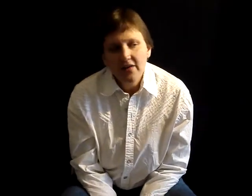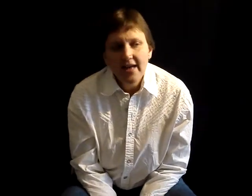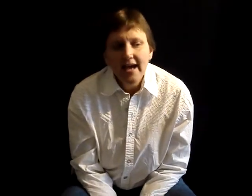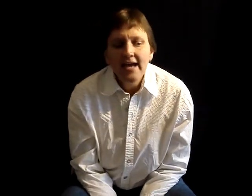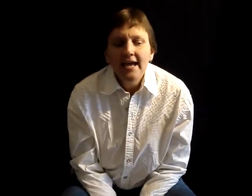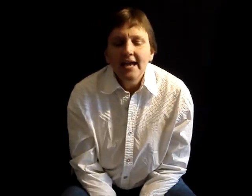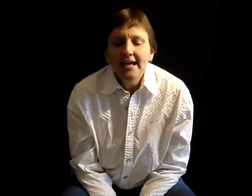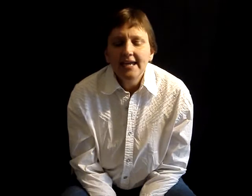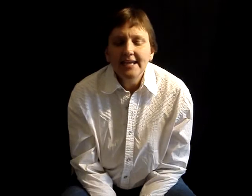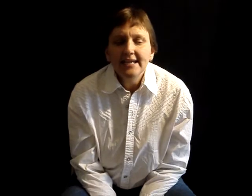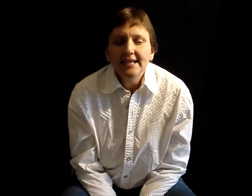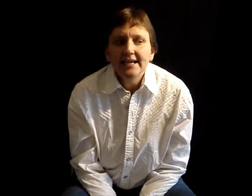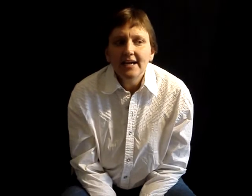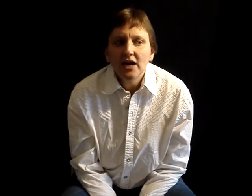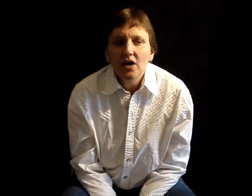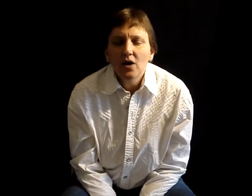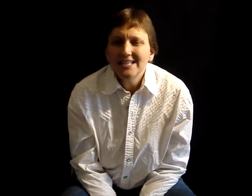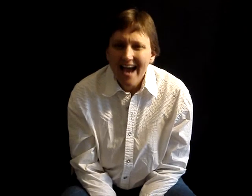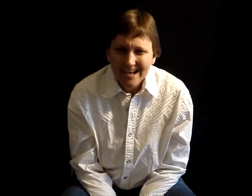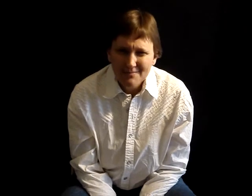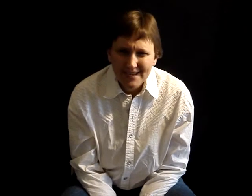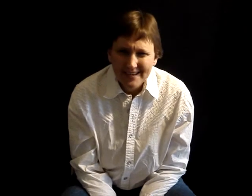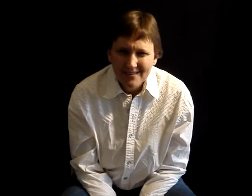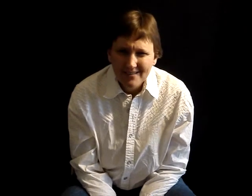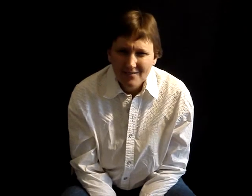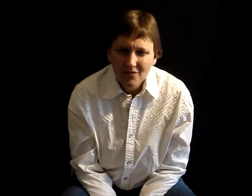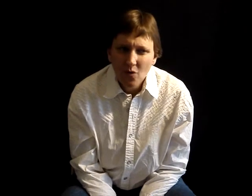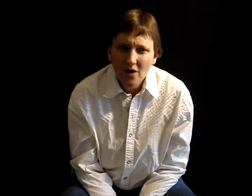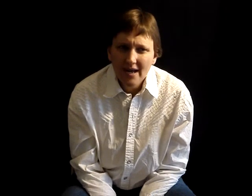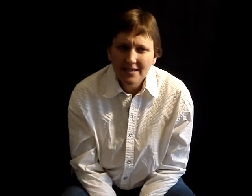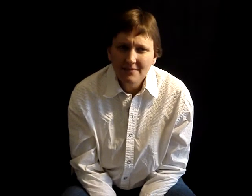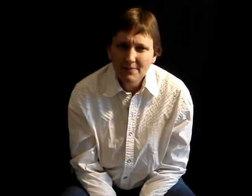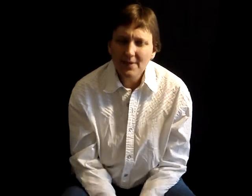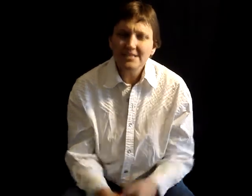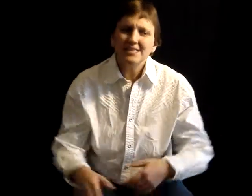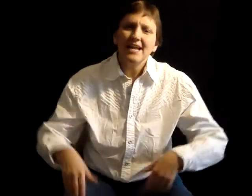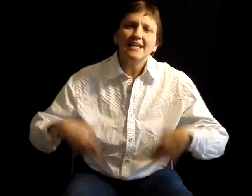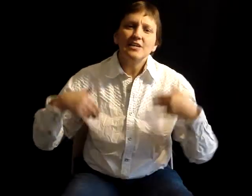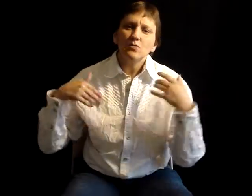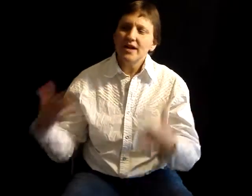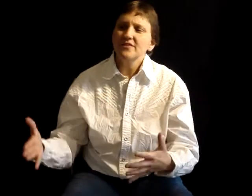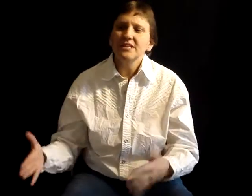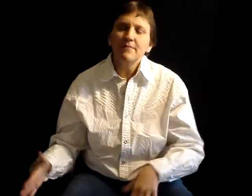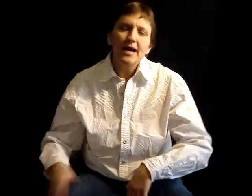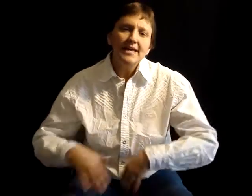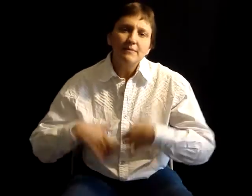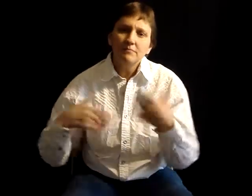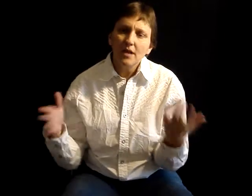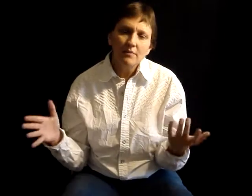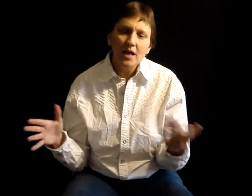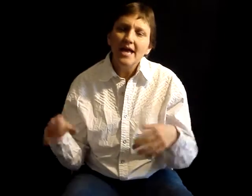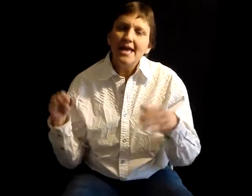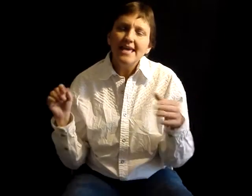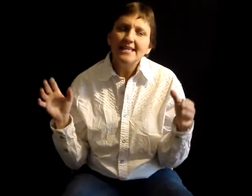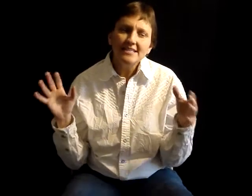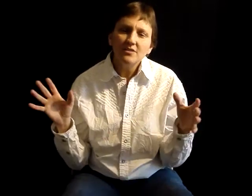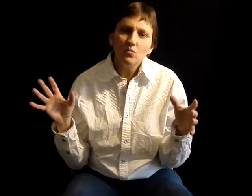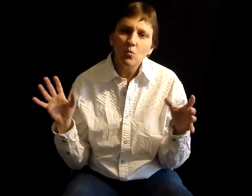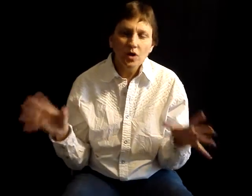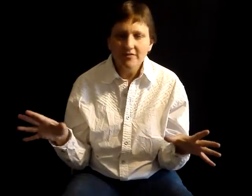on that, he attacked me and basically said I needed to run everything by him and blah, blah, blah. he doesn't work